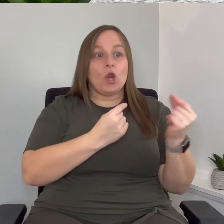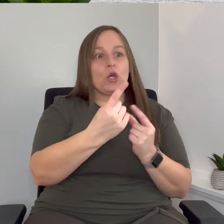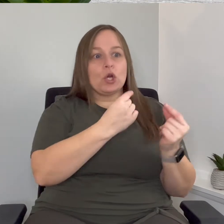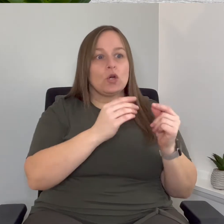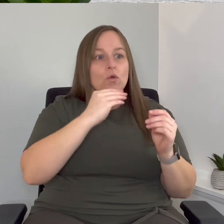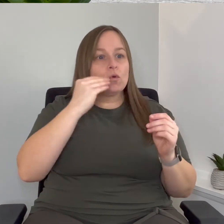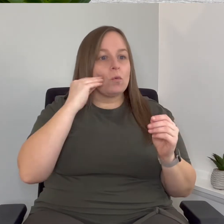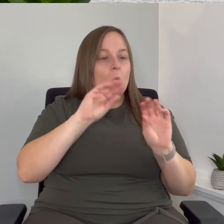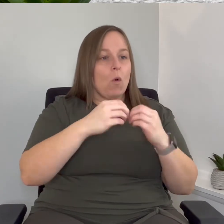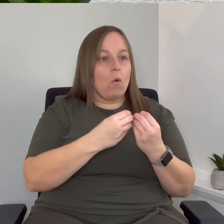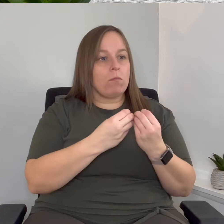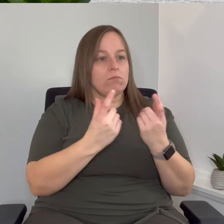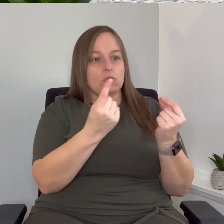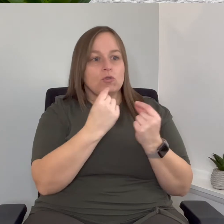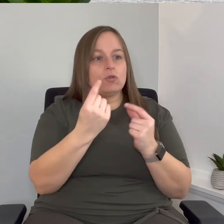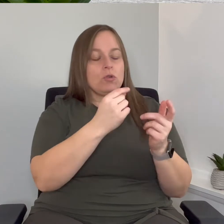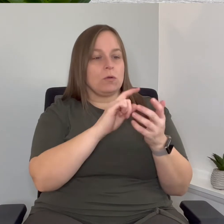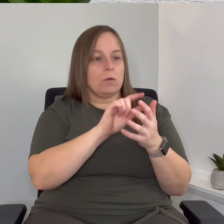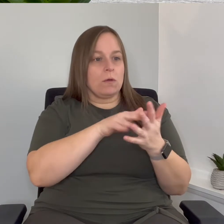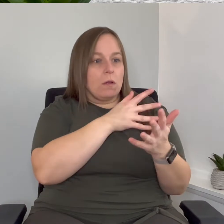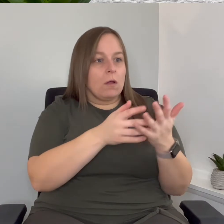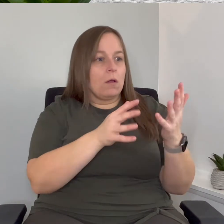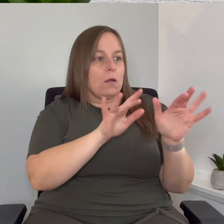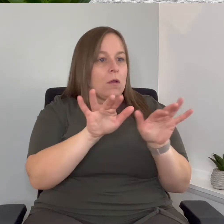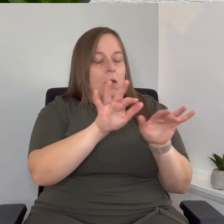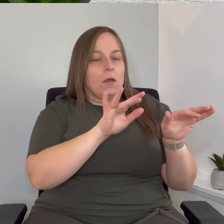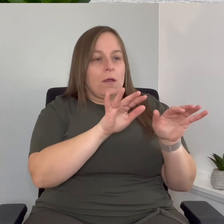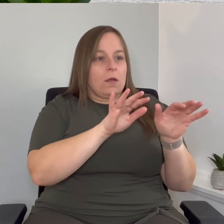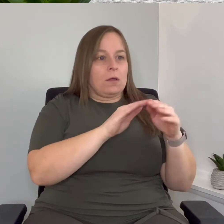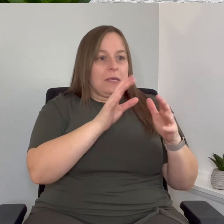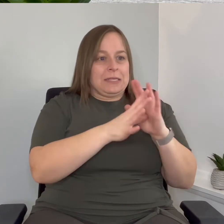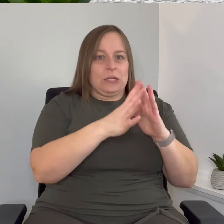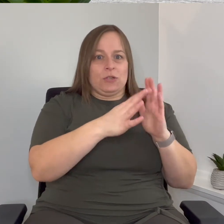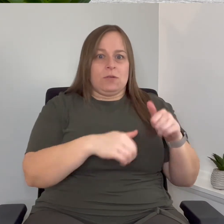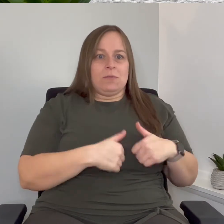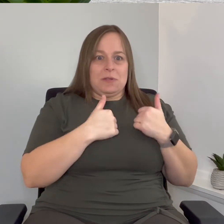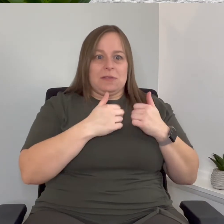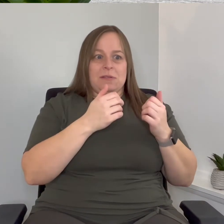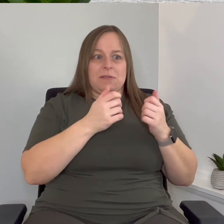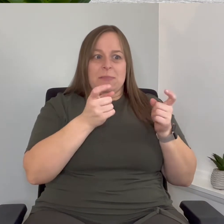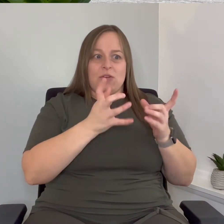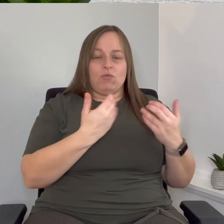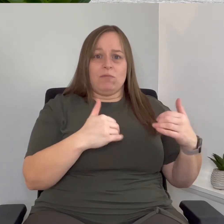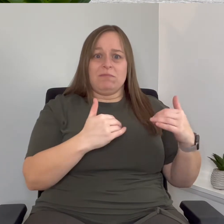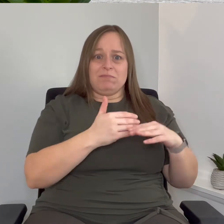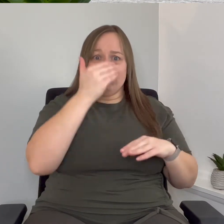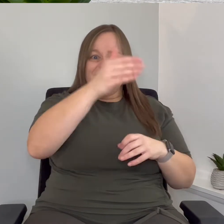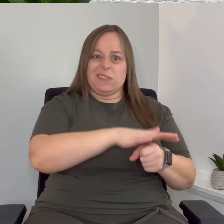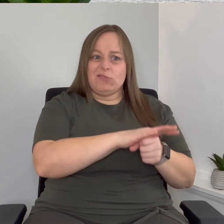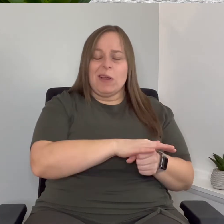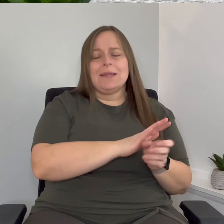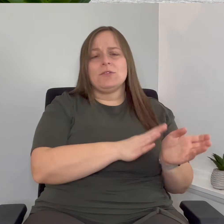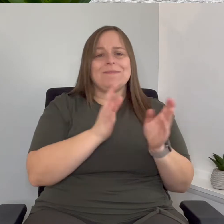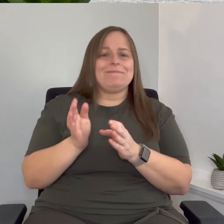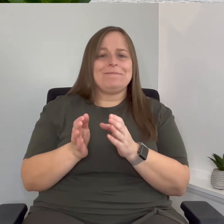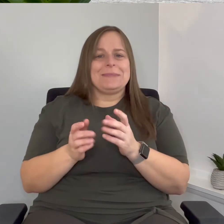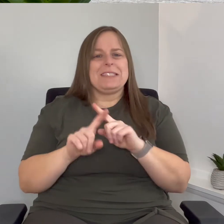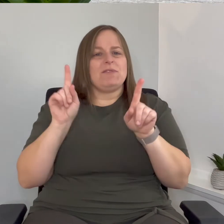running around um than the senior residence manager position so yeah I ended up